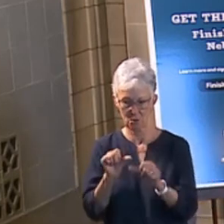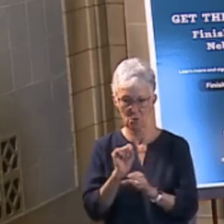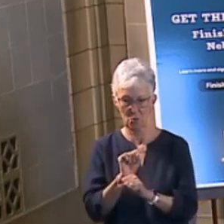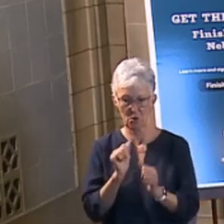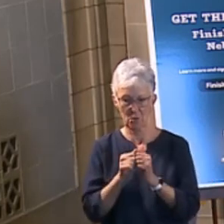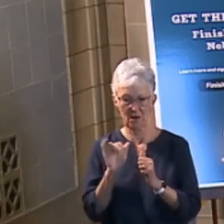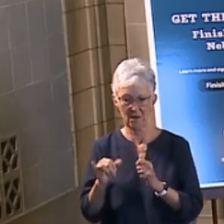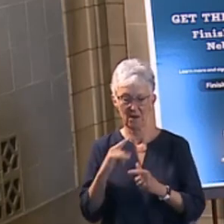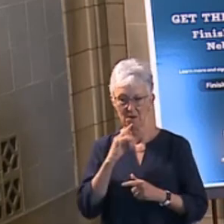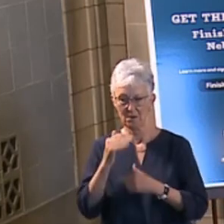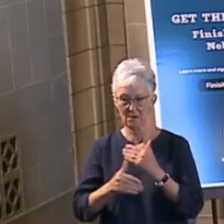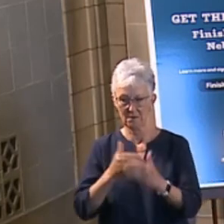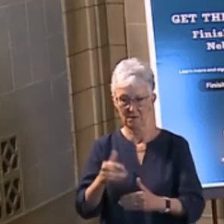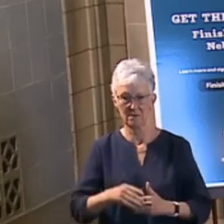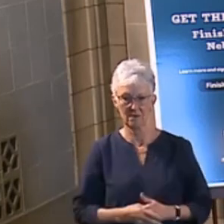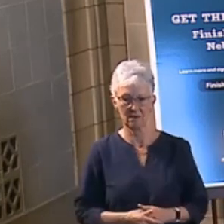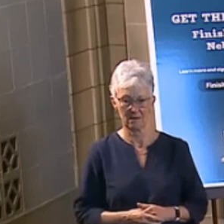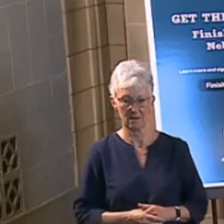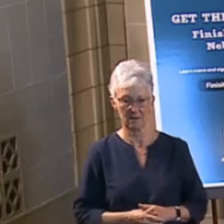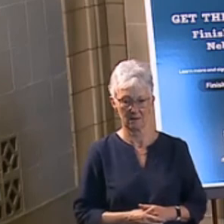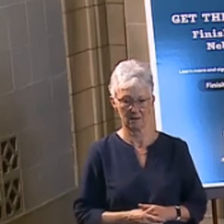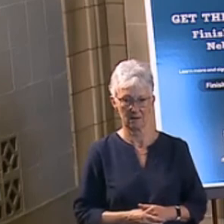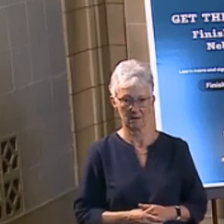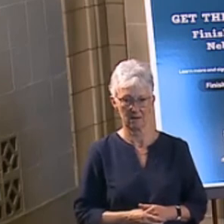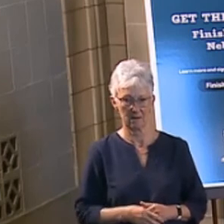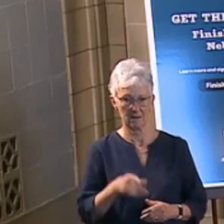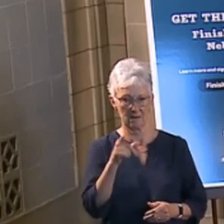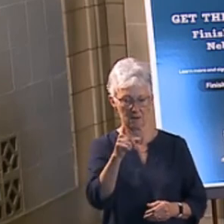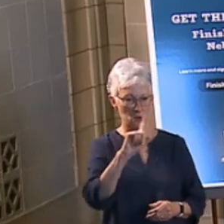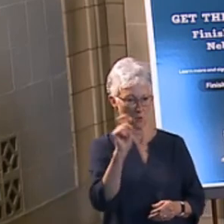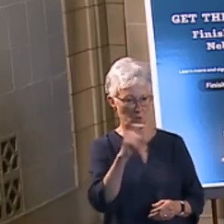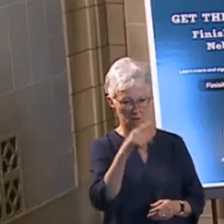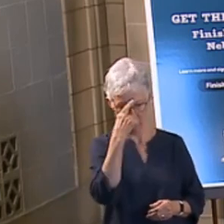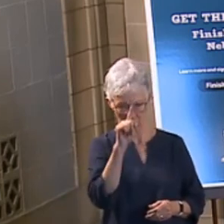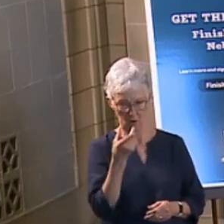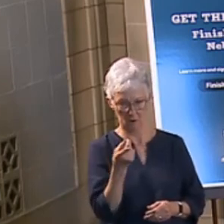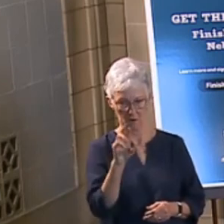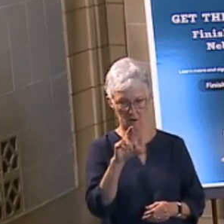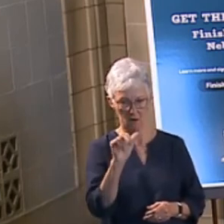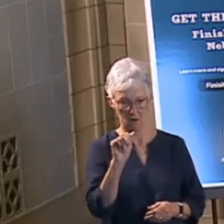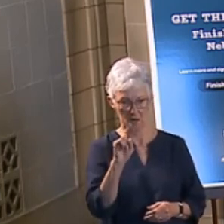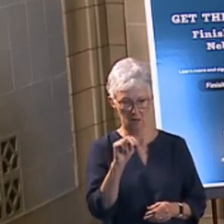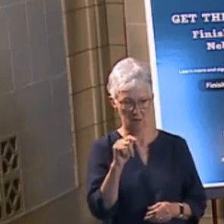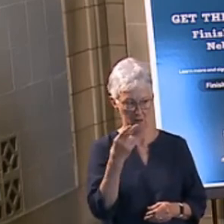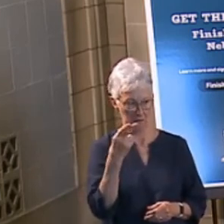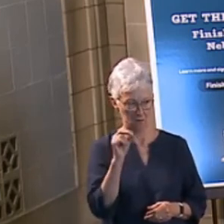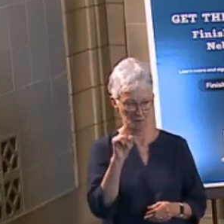Andrew. I have a question for Dr. Antone. Question for Dr. Antone. Question